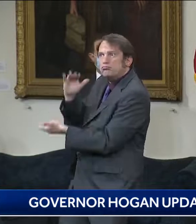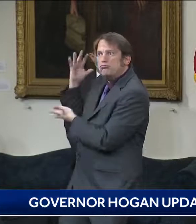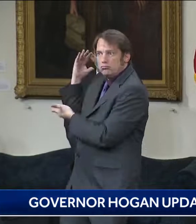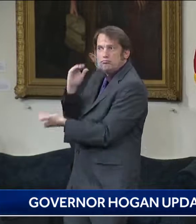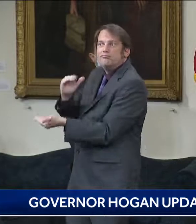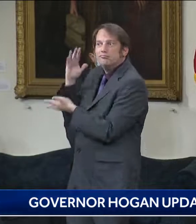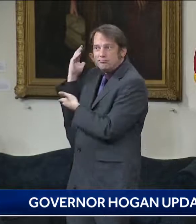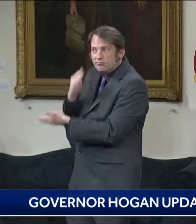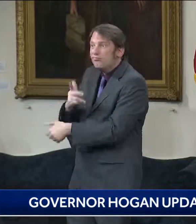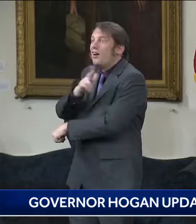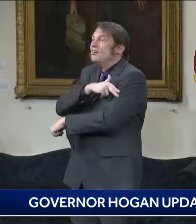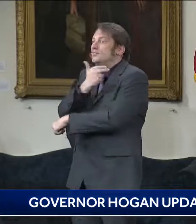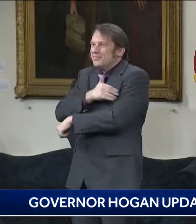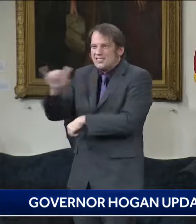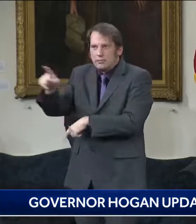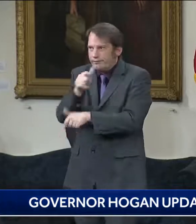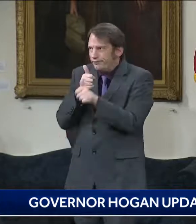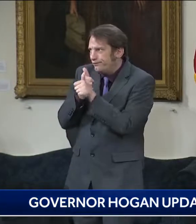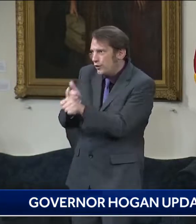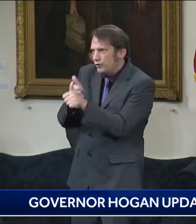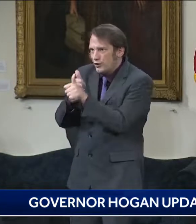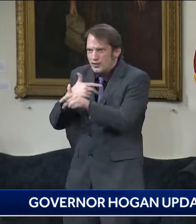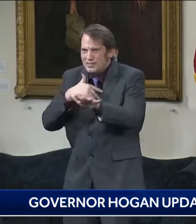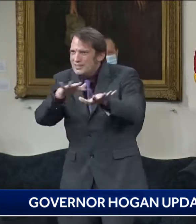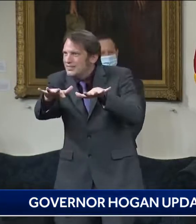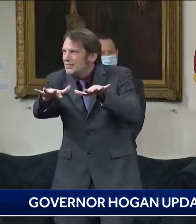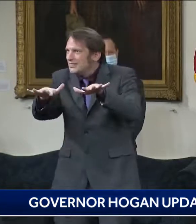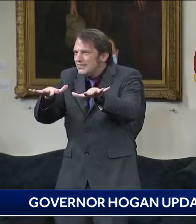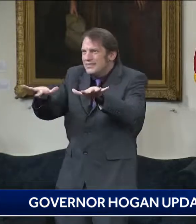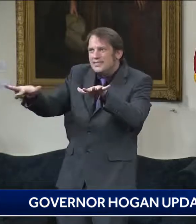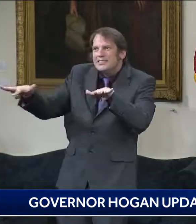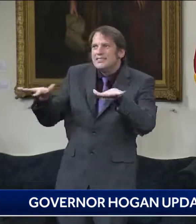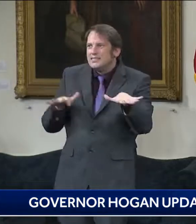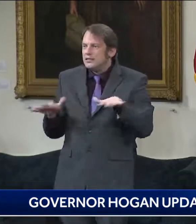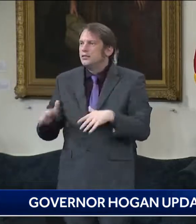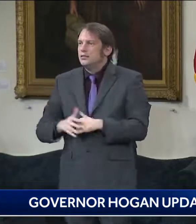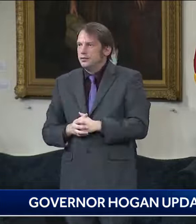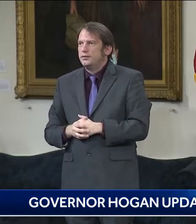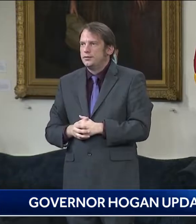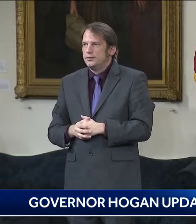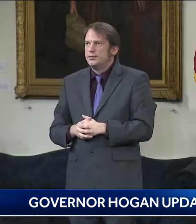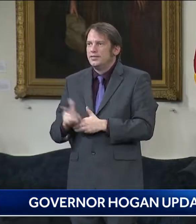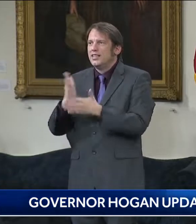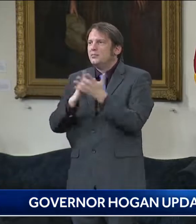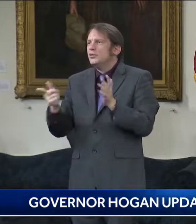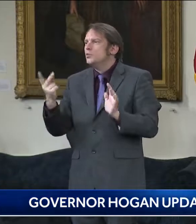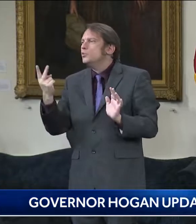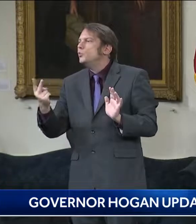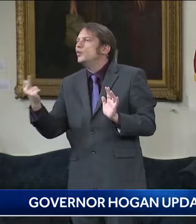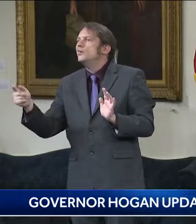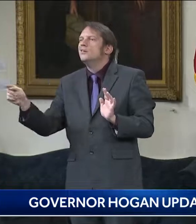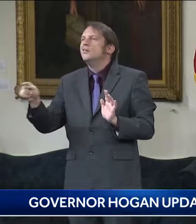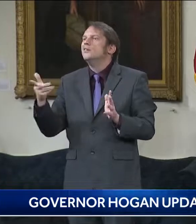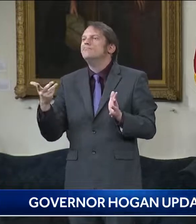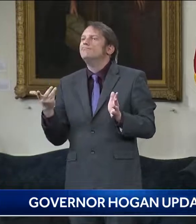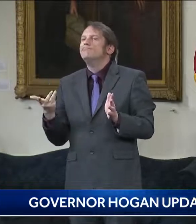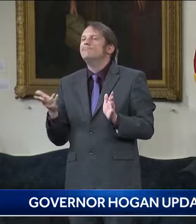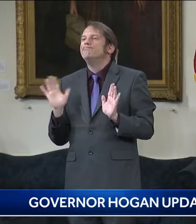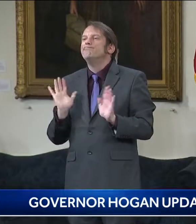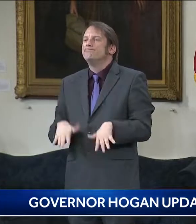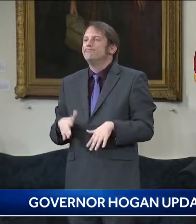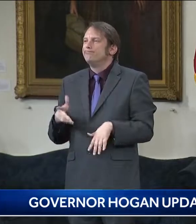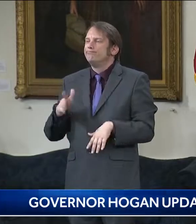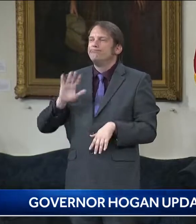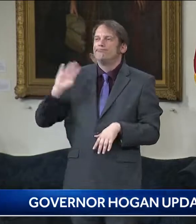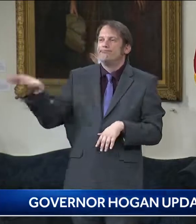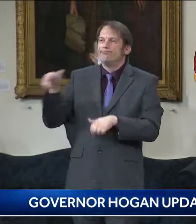you know, 24 jurisdictions and maybe two or three of them are not in line with the state plan. Um, you know, we've kind of given them some